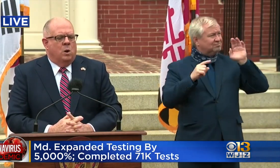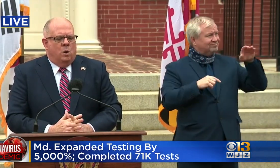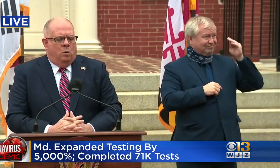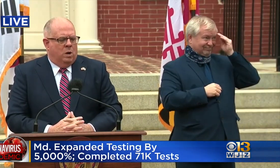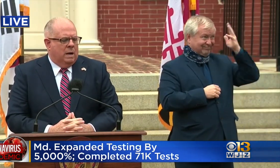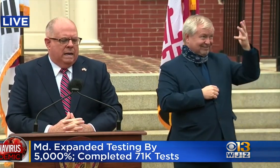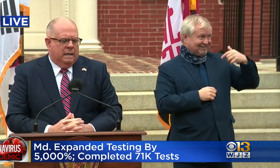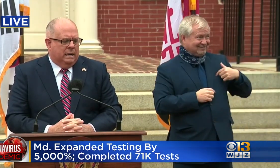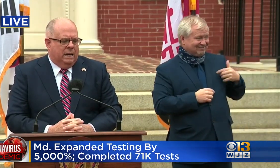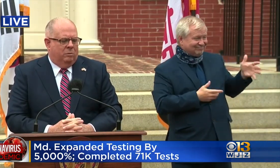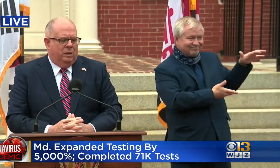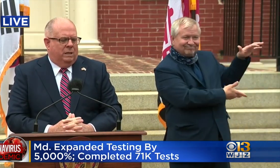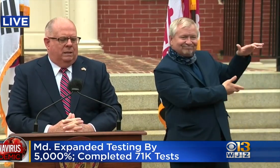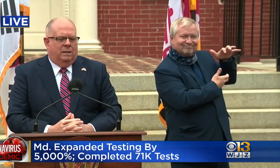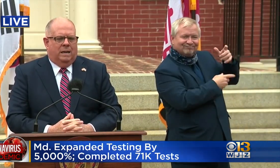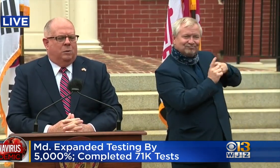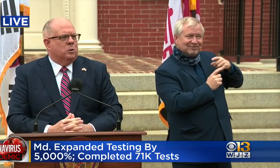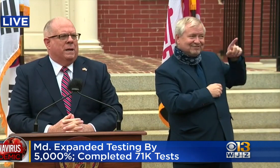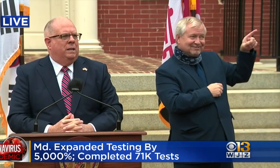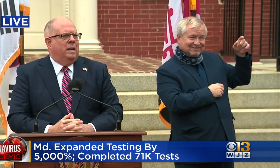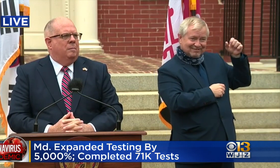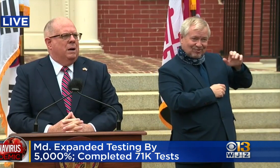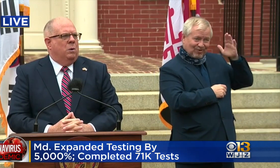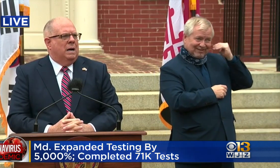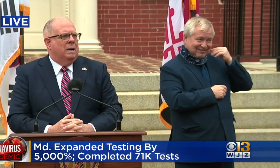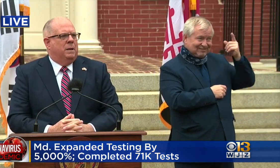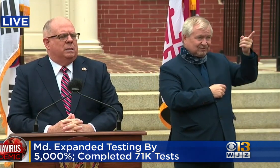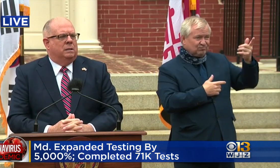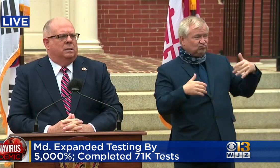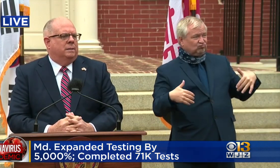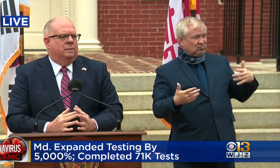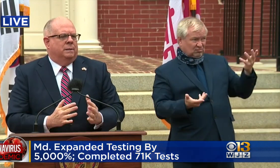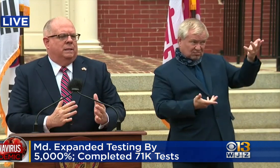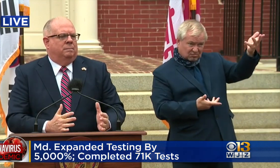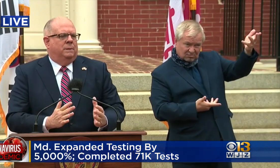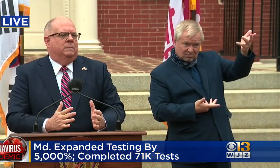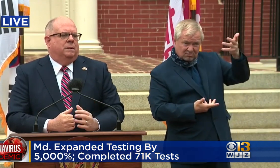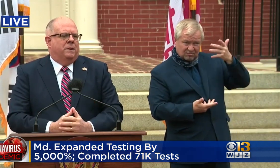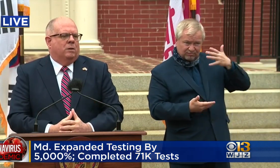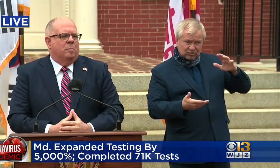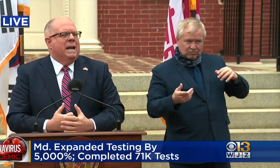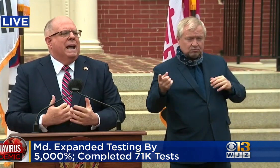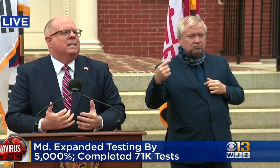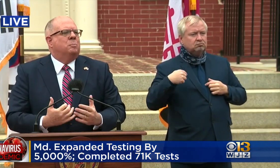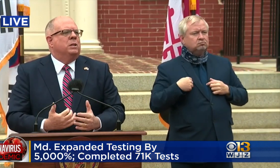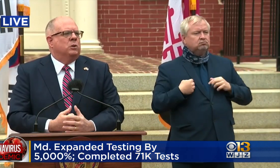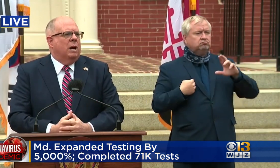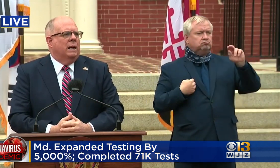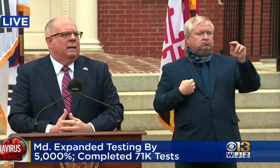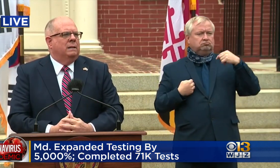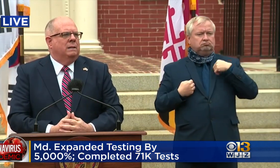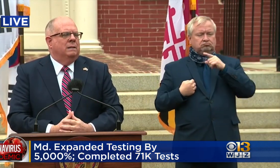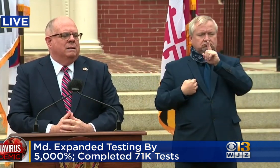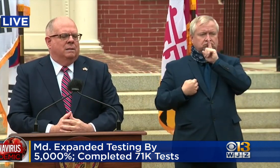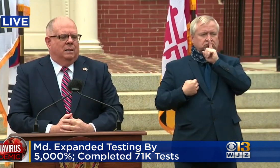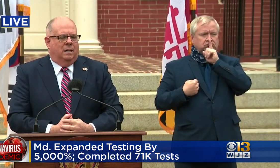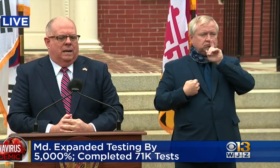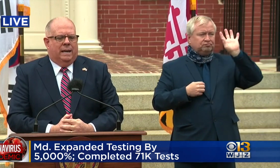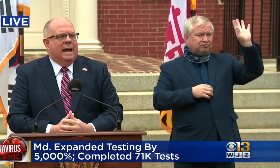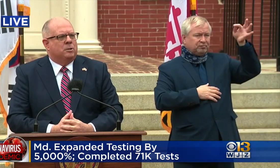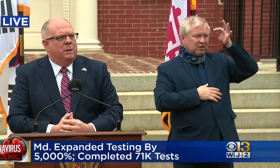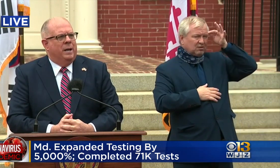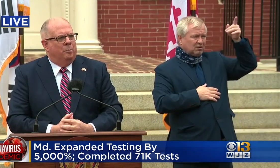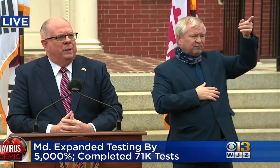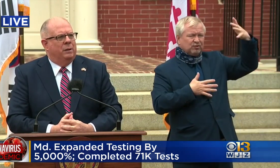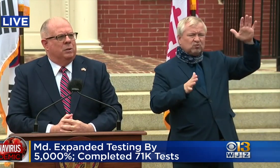Uh, well, I, I can't really, I don't want to speculate about why, but the, the, the, the federal government has been trying, uh,